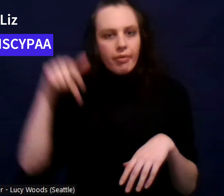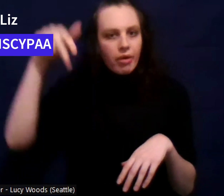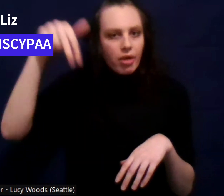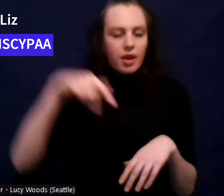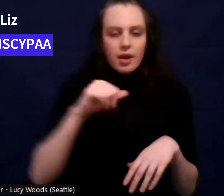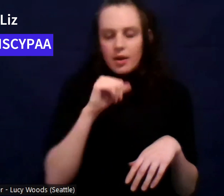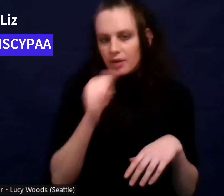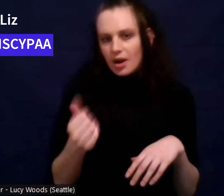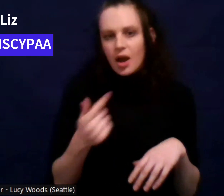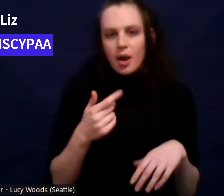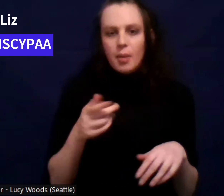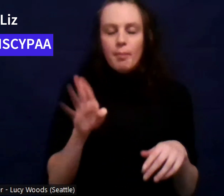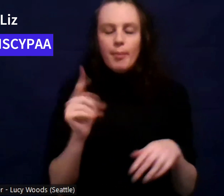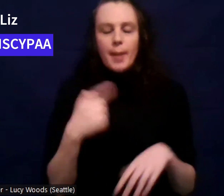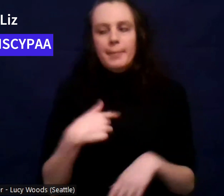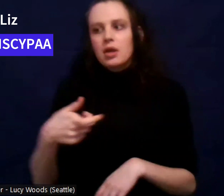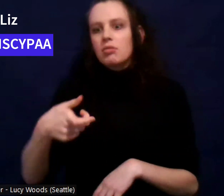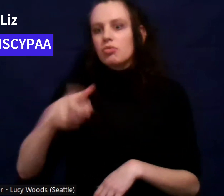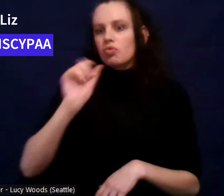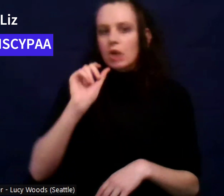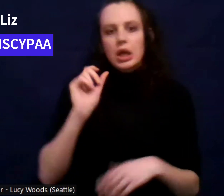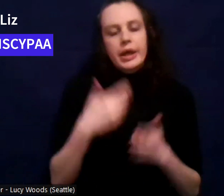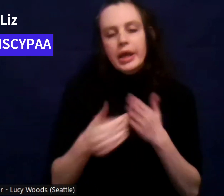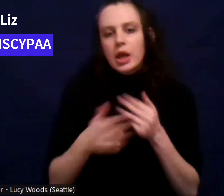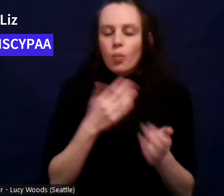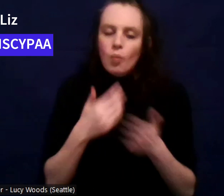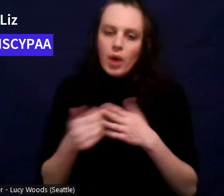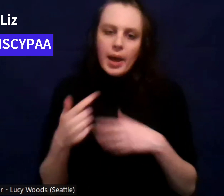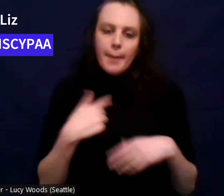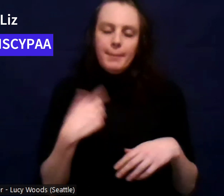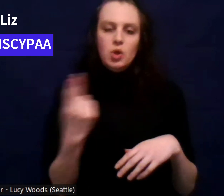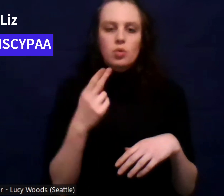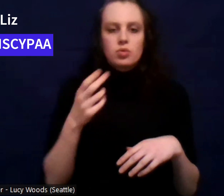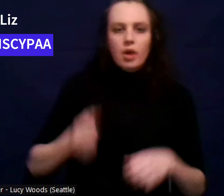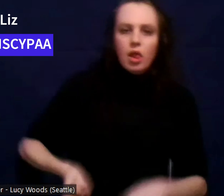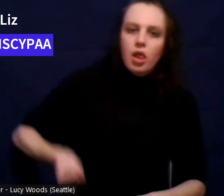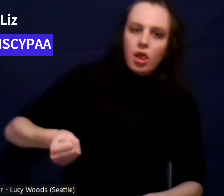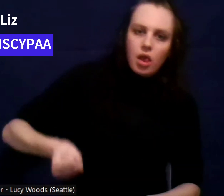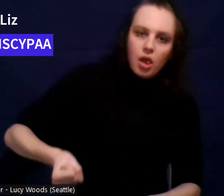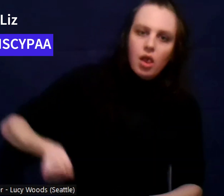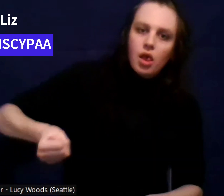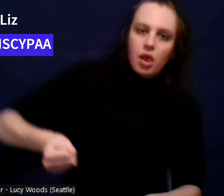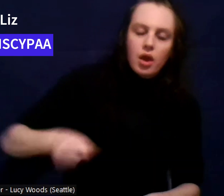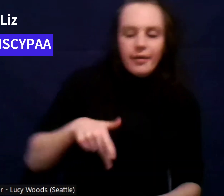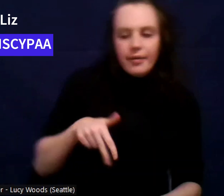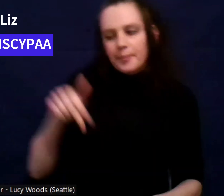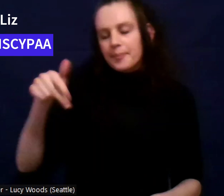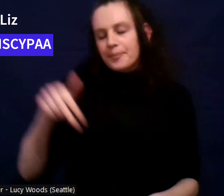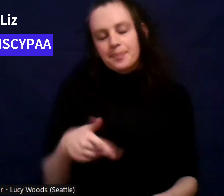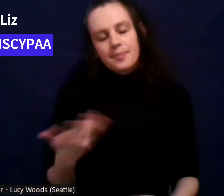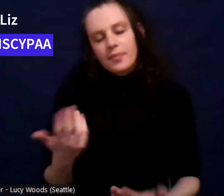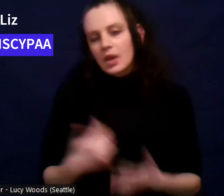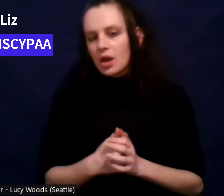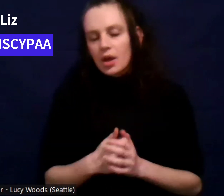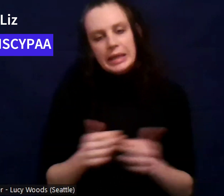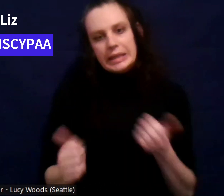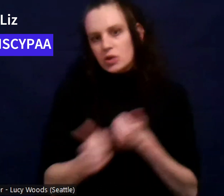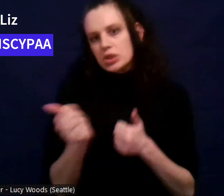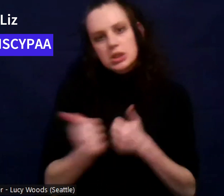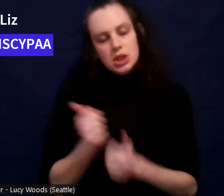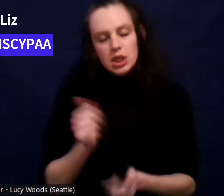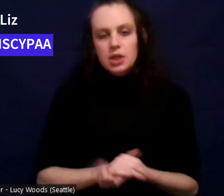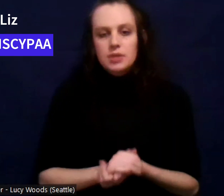crutches drunk. And like, it was just a very dangerous situation. Um, fast forward to July of that year.